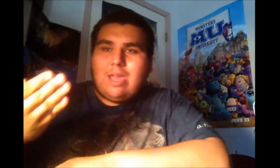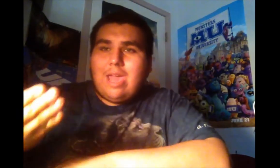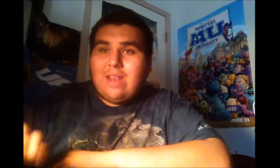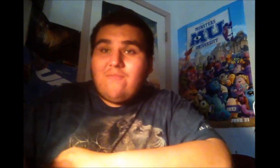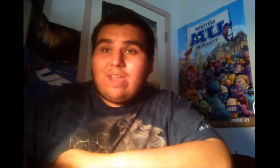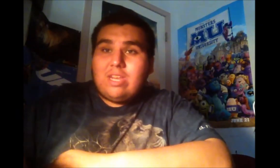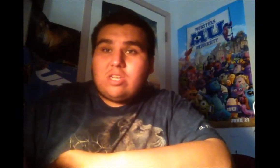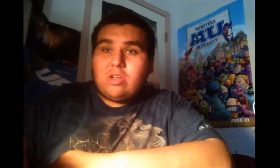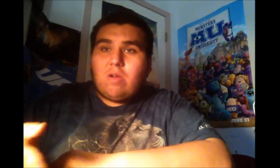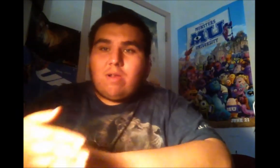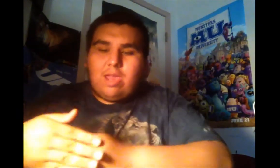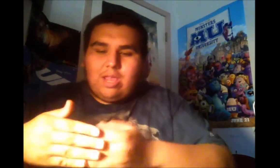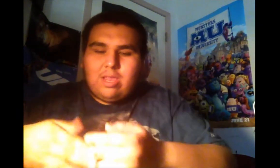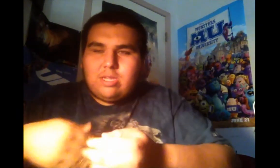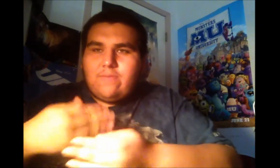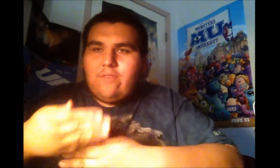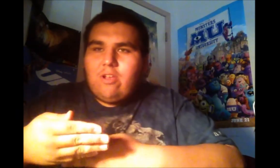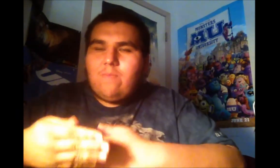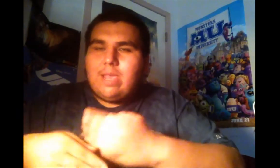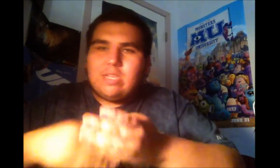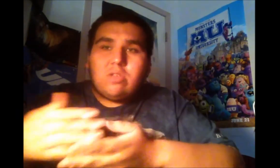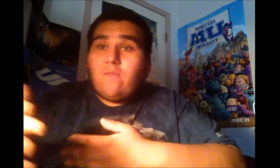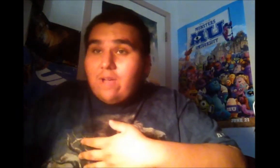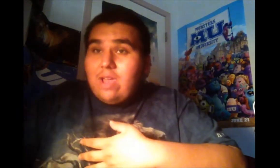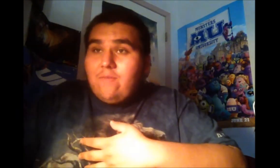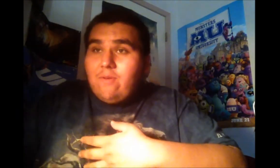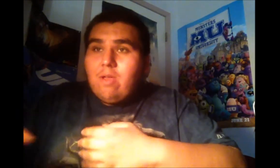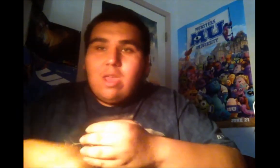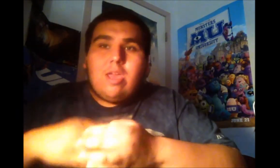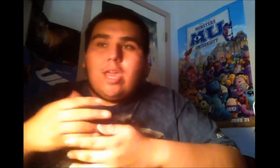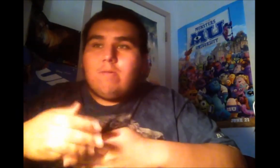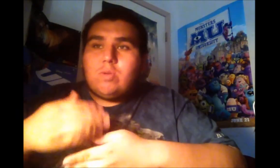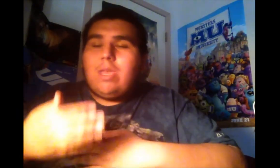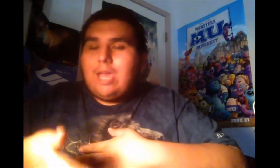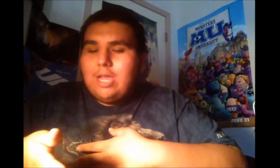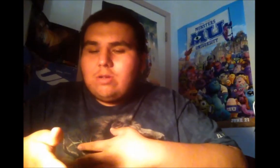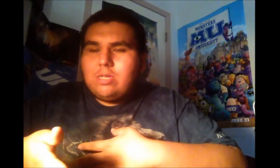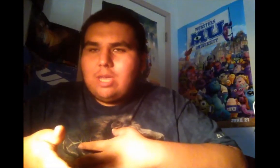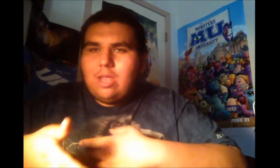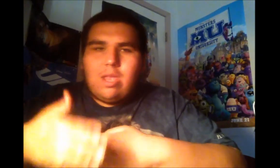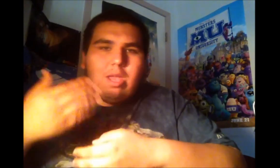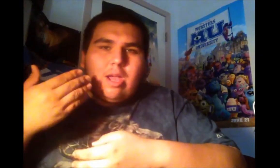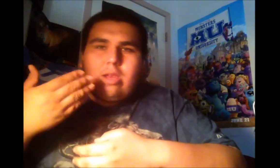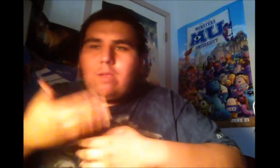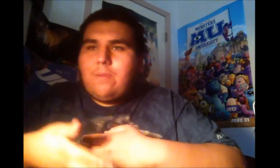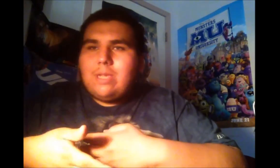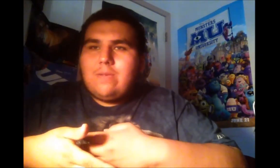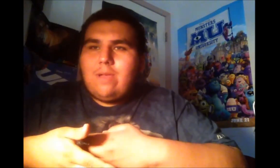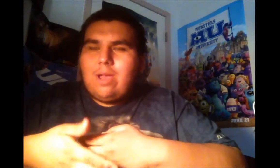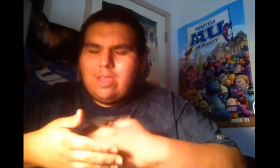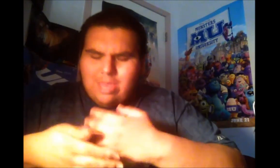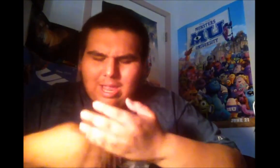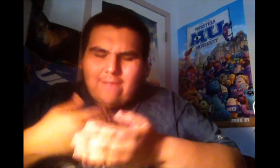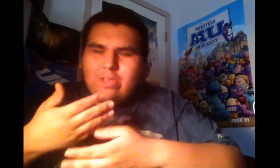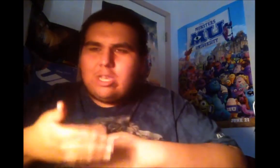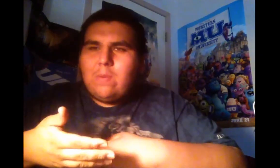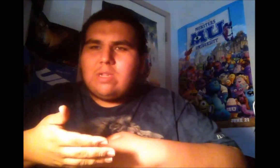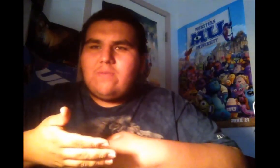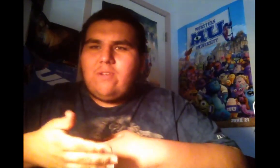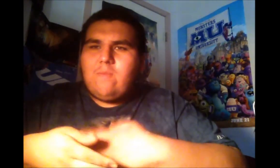adventure in this film, his survival. It was really interesting. Another positive thing I have to say about this film